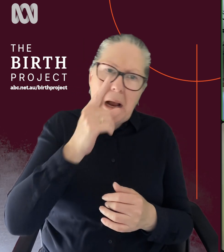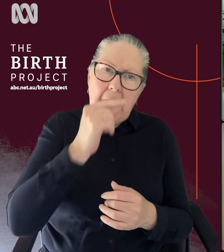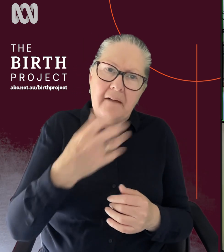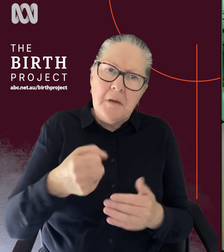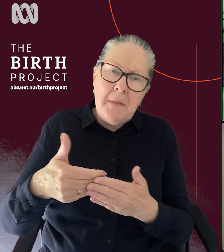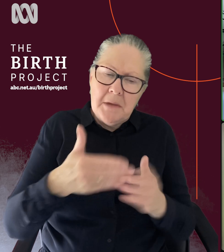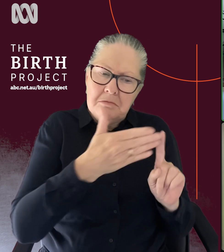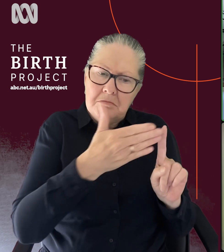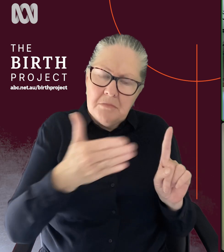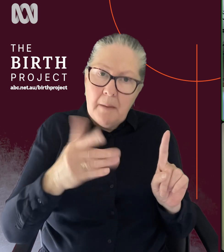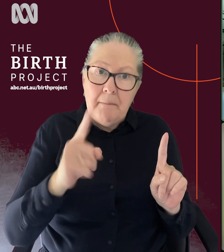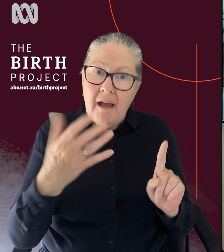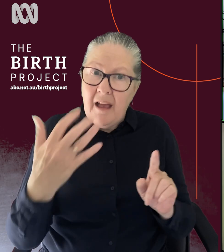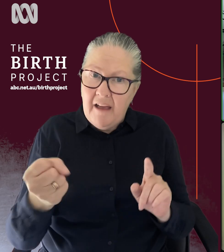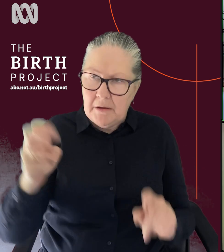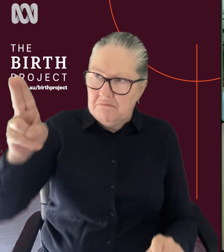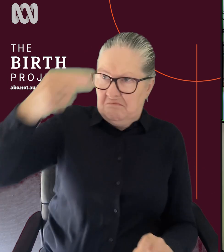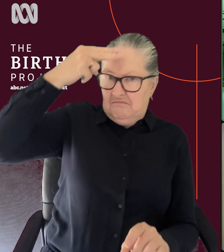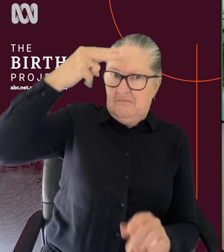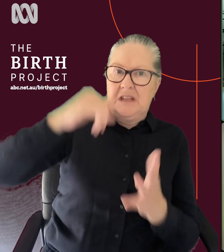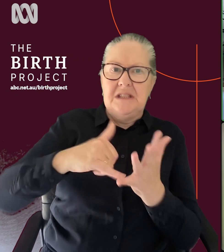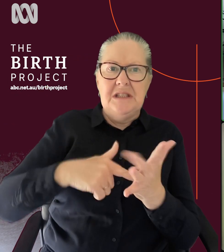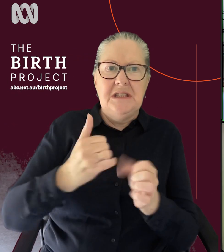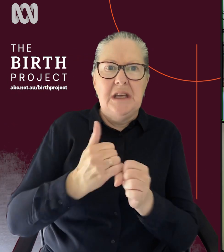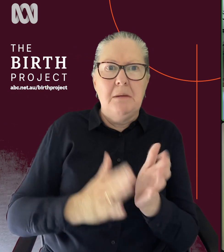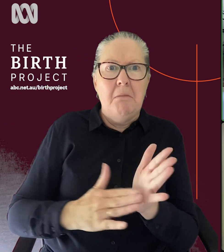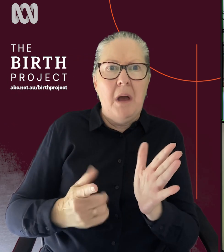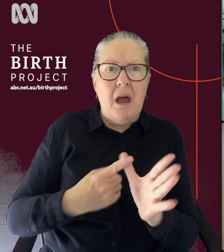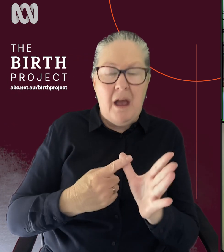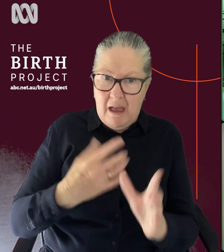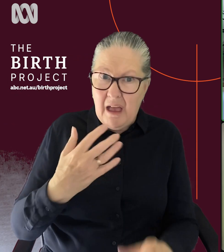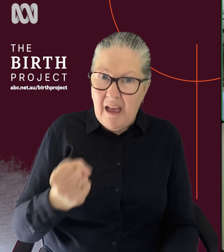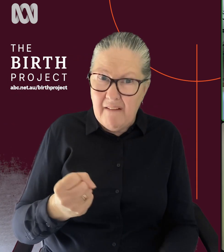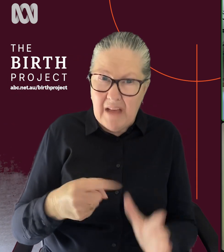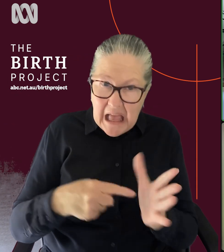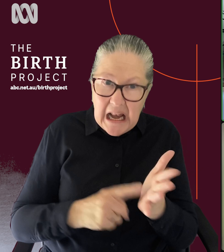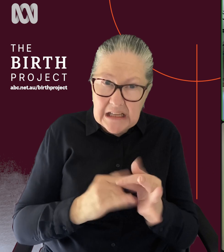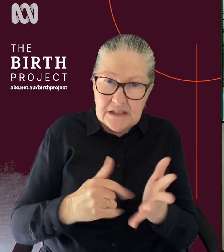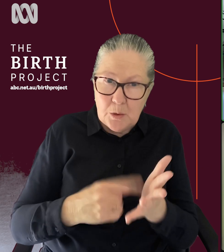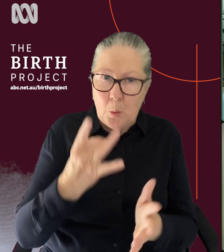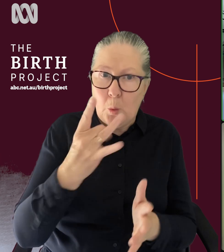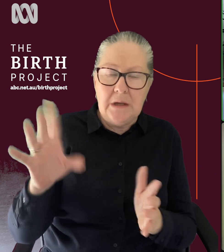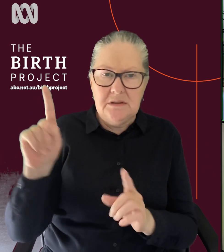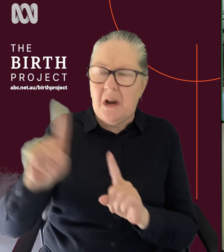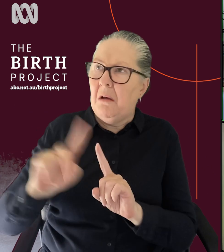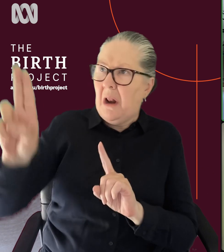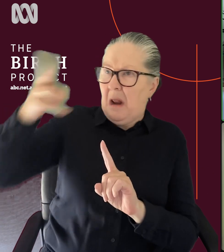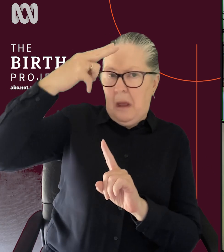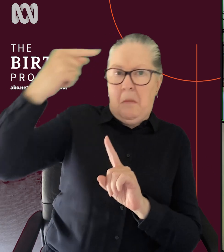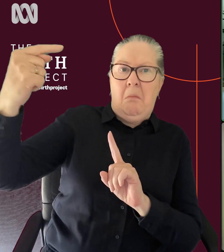one related stigma encounter during their pregnancy. That's really, that's really terrible. I mean, imagine the psychological